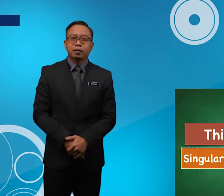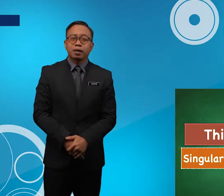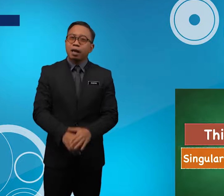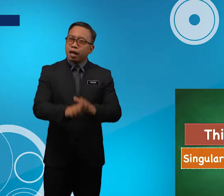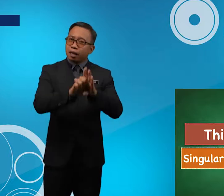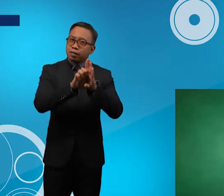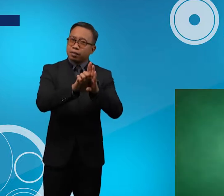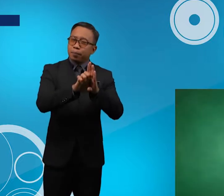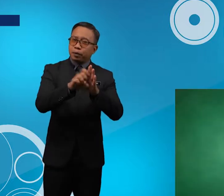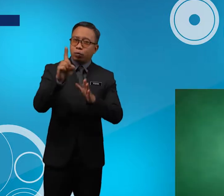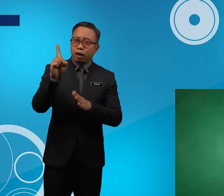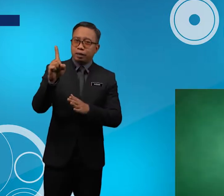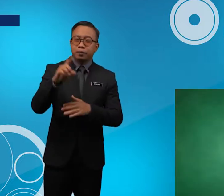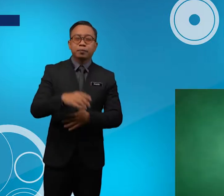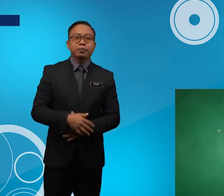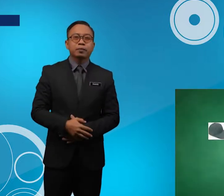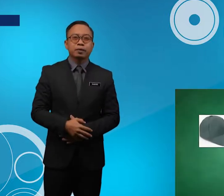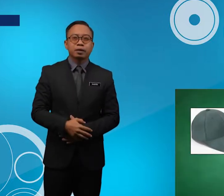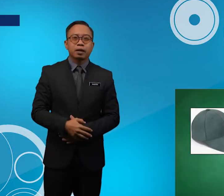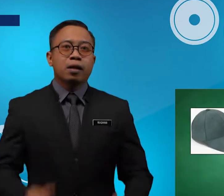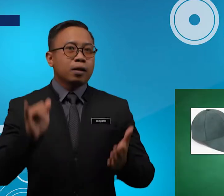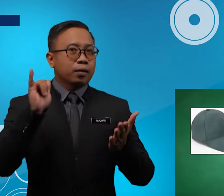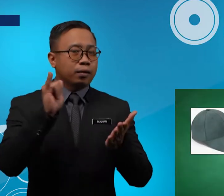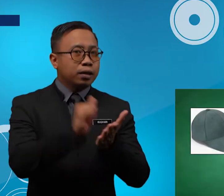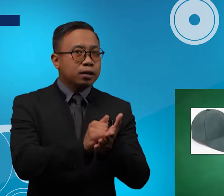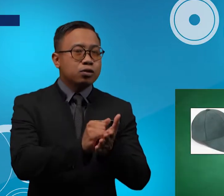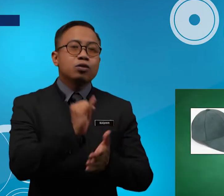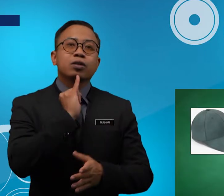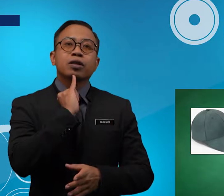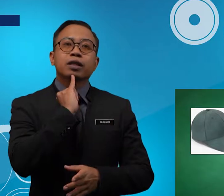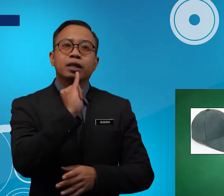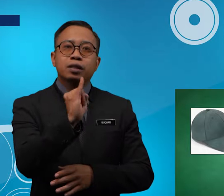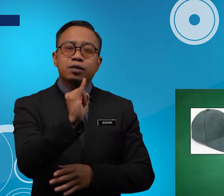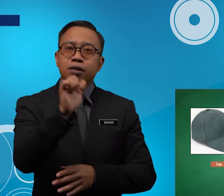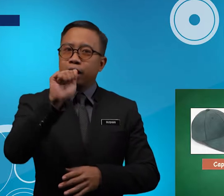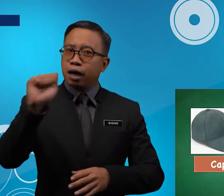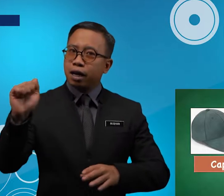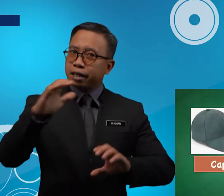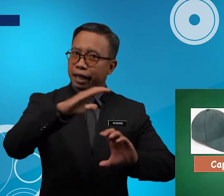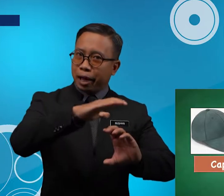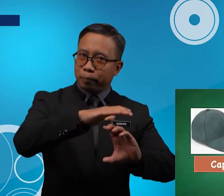Example Example This Is A Cap